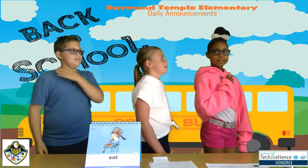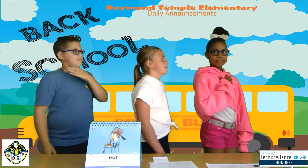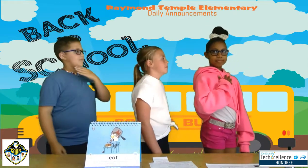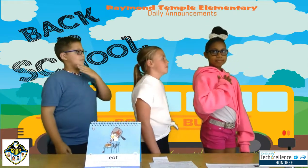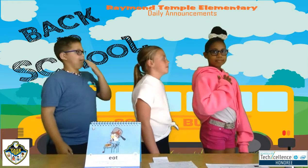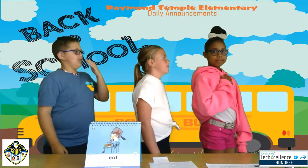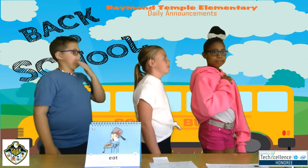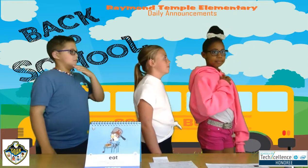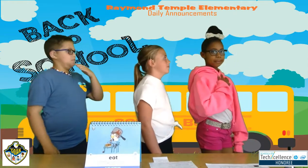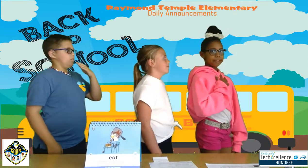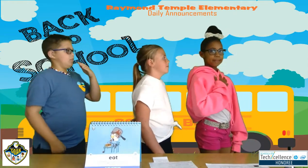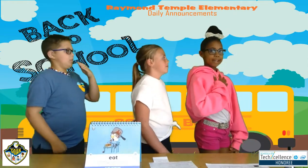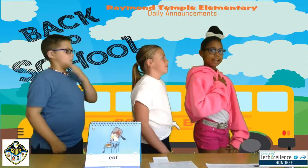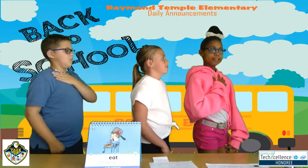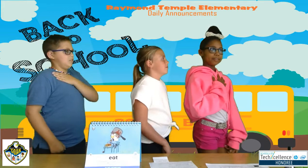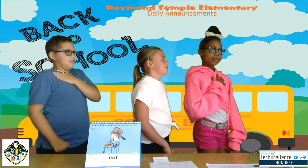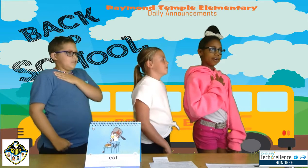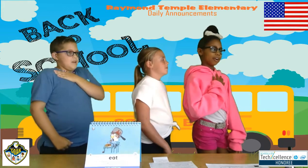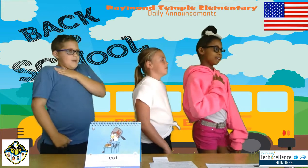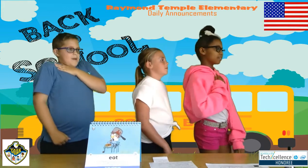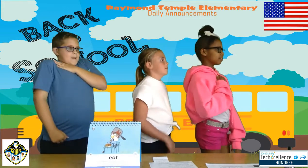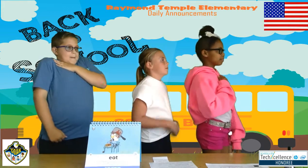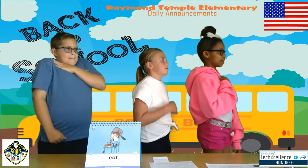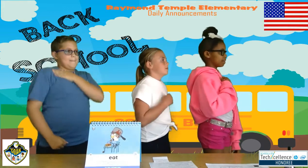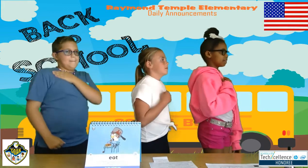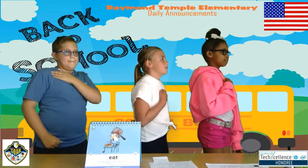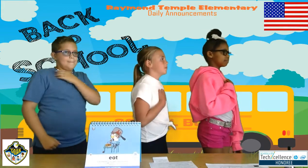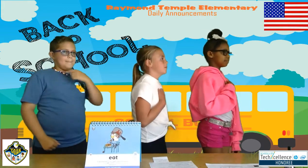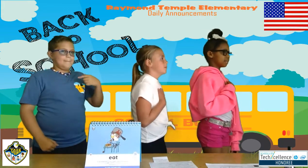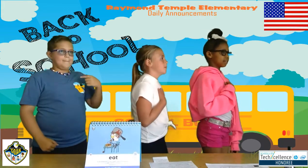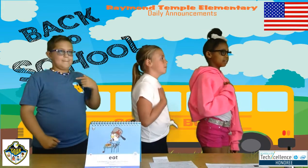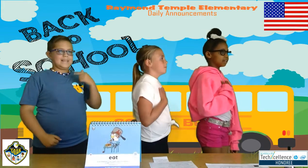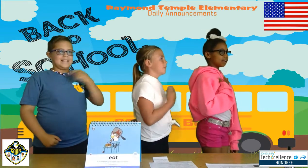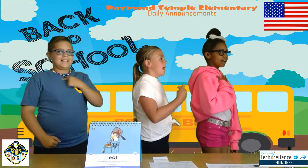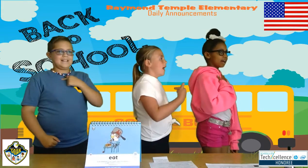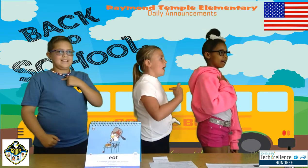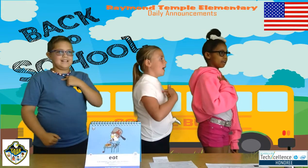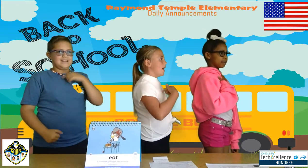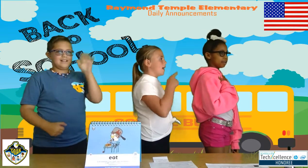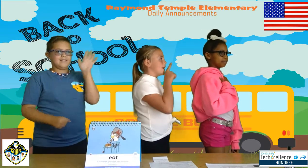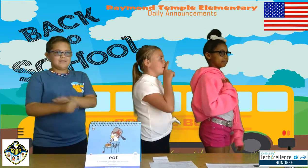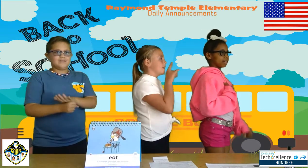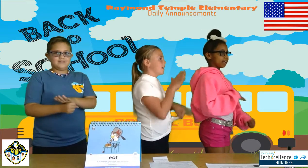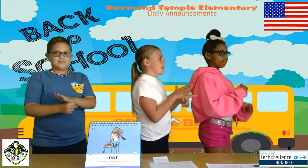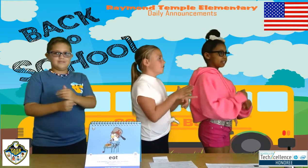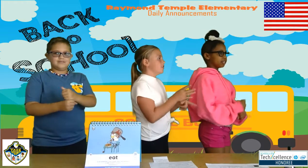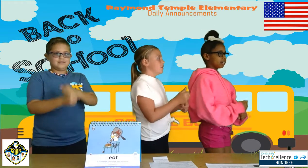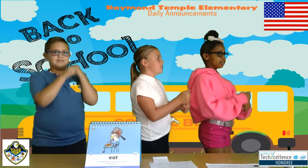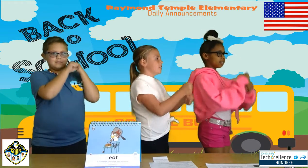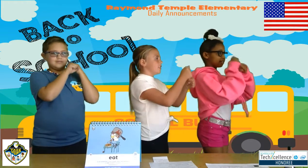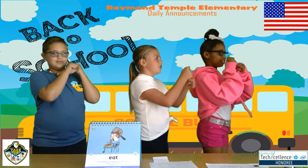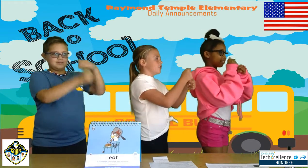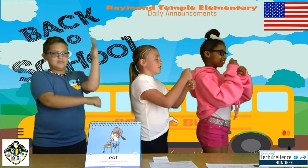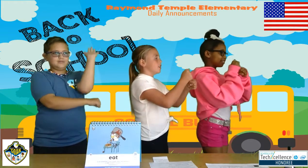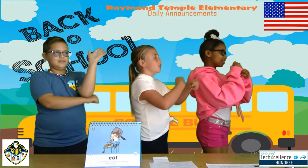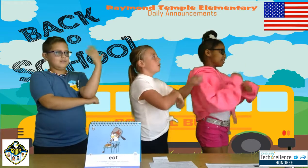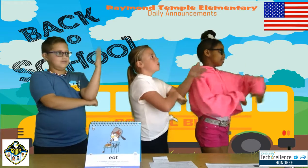Put your right hand over your heart. Ready? I pledge allegiance to